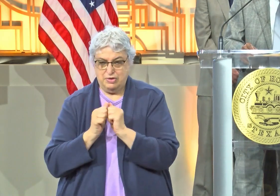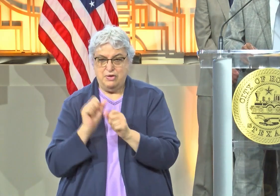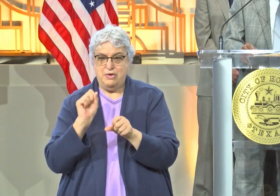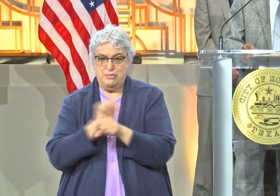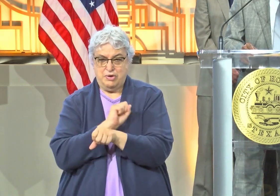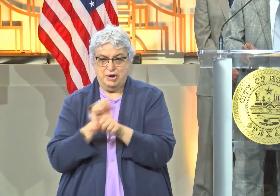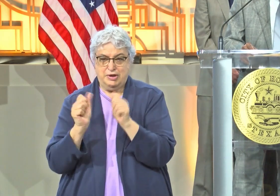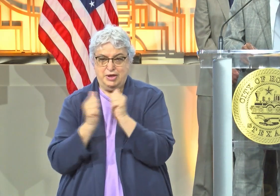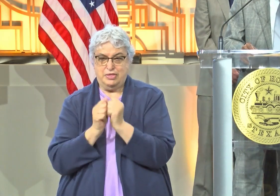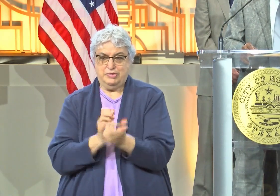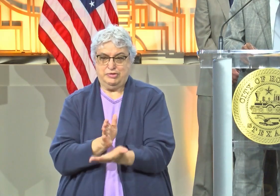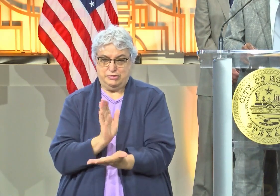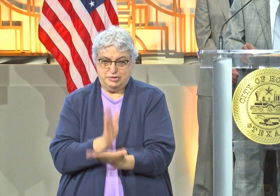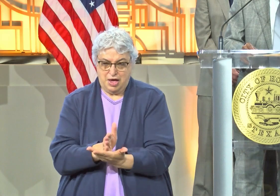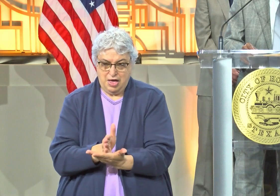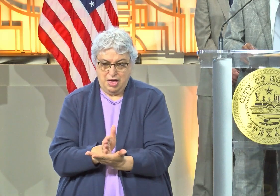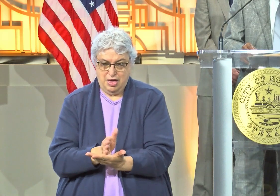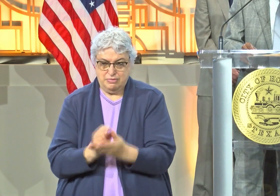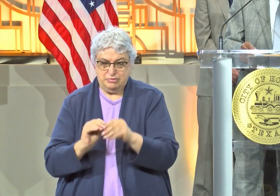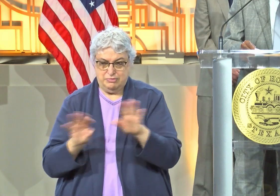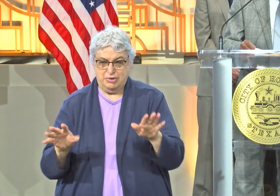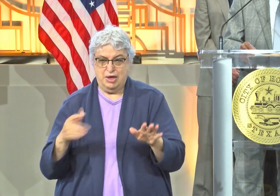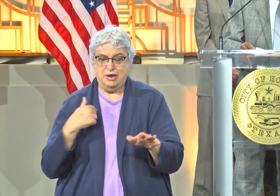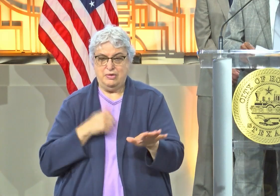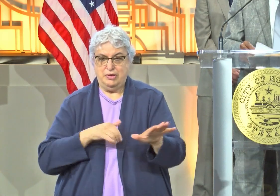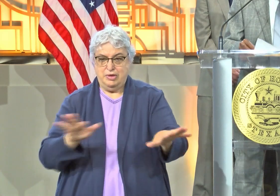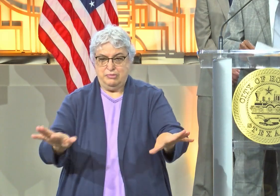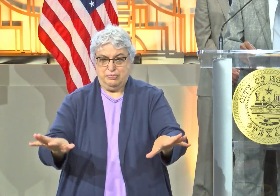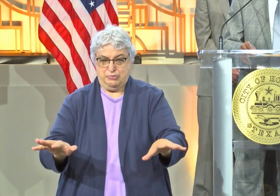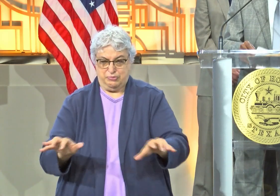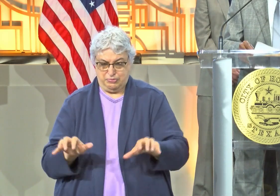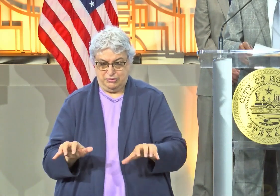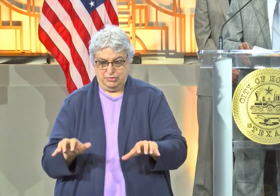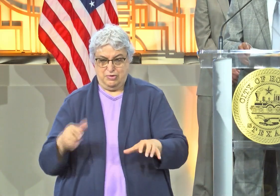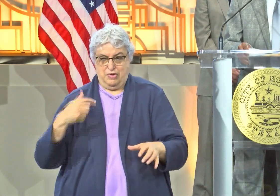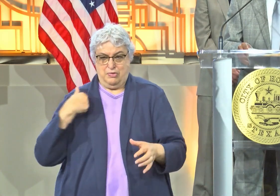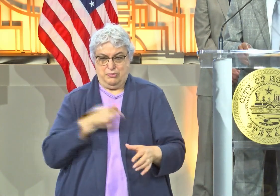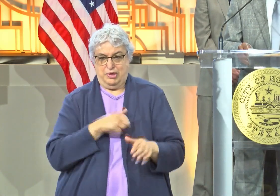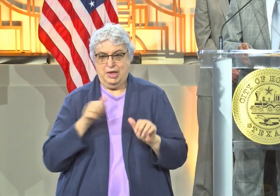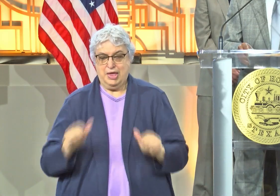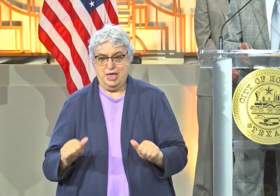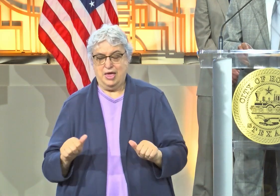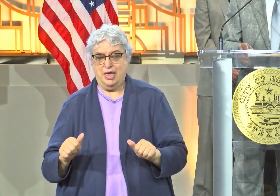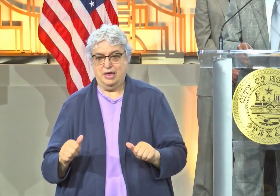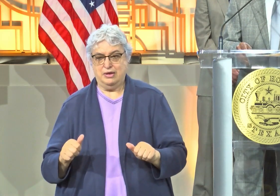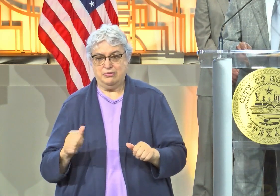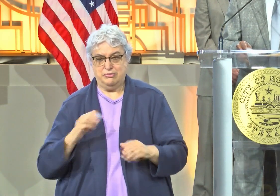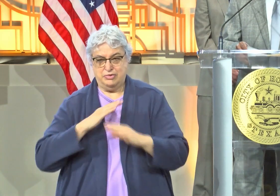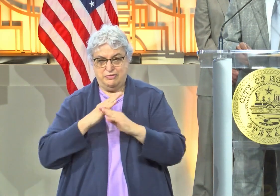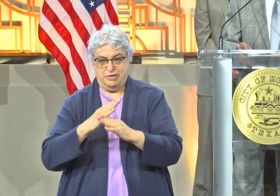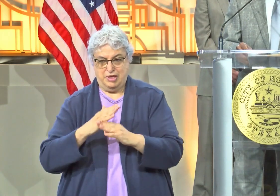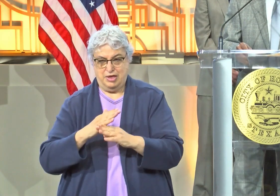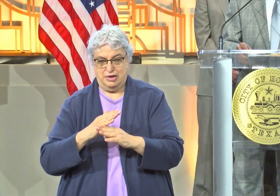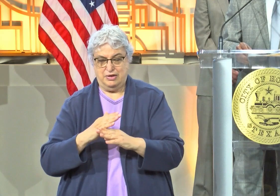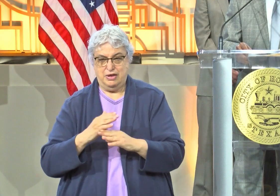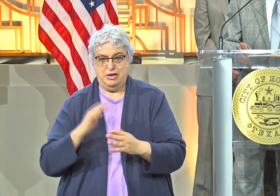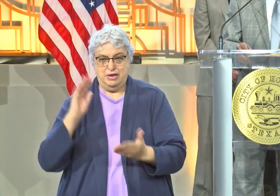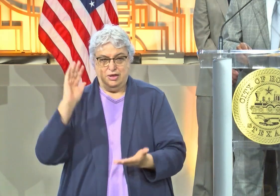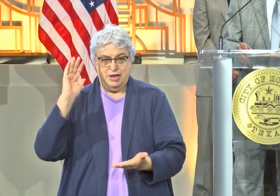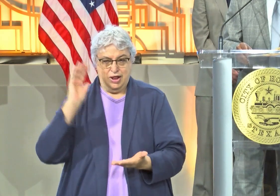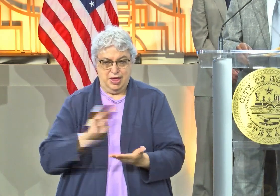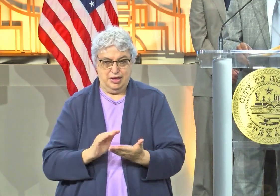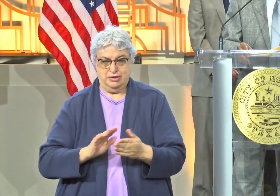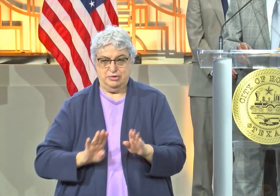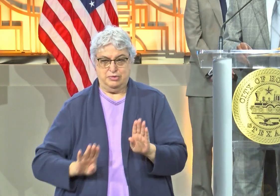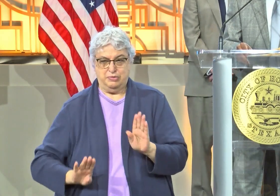the spread. We slowed this virus before, and I do know that we can help to prevent another surge of this